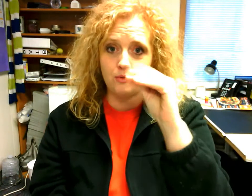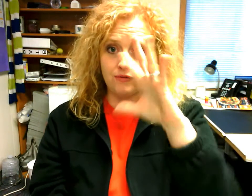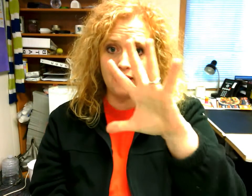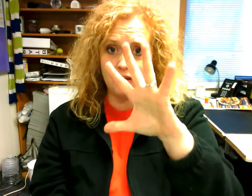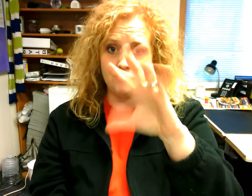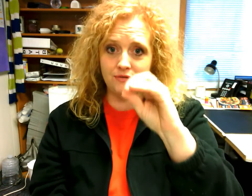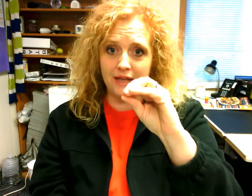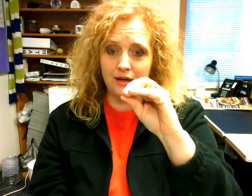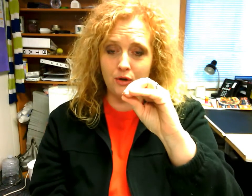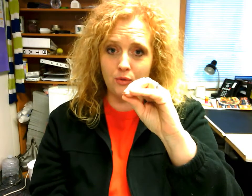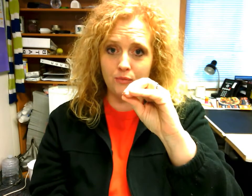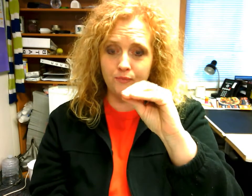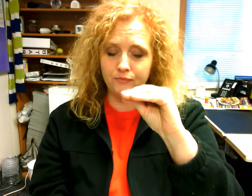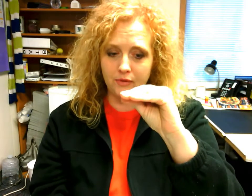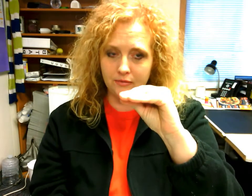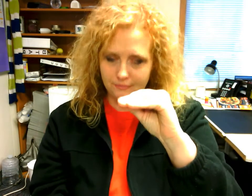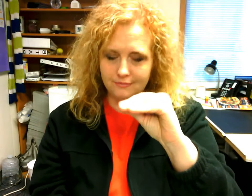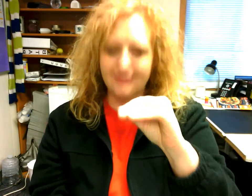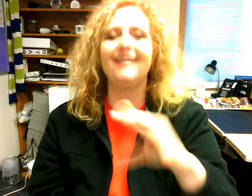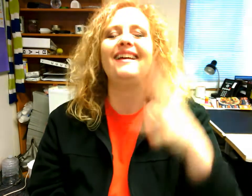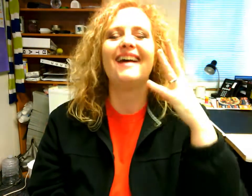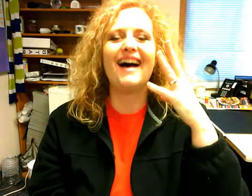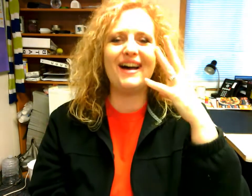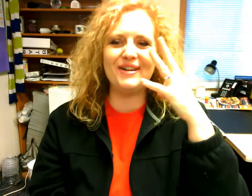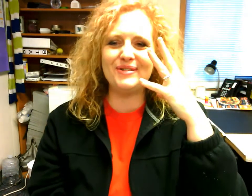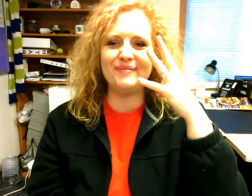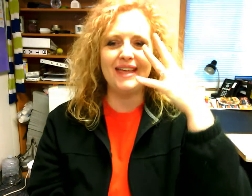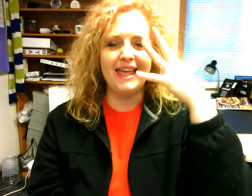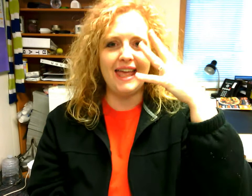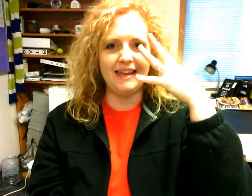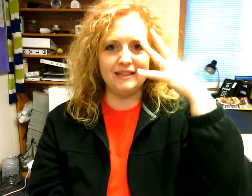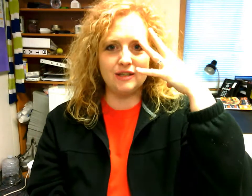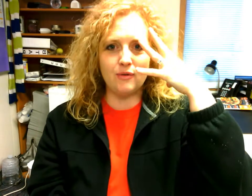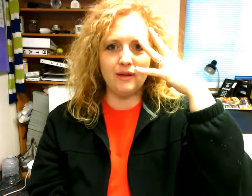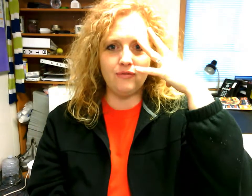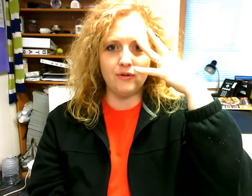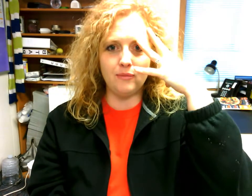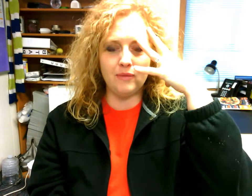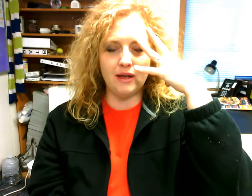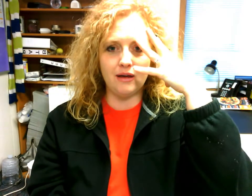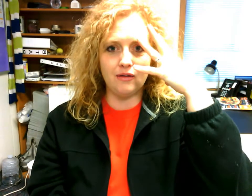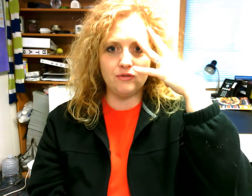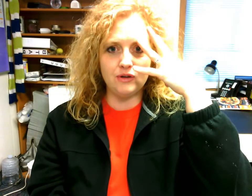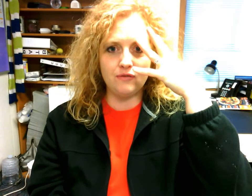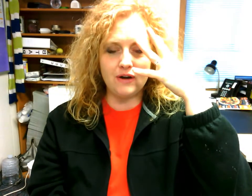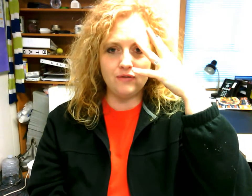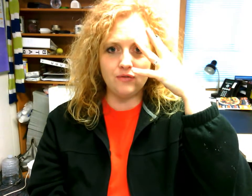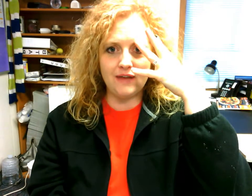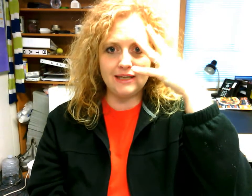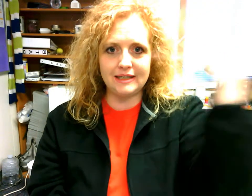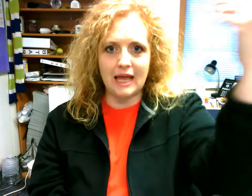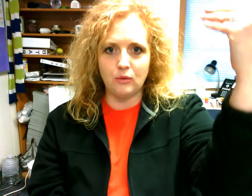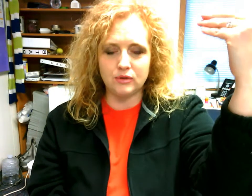five to flat oh um and it's going from in front of your face out